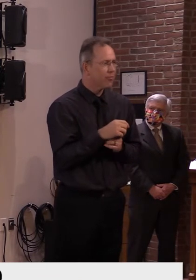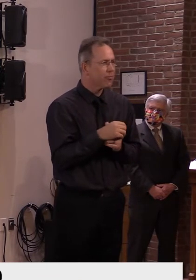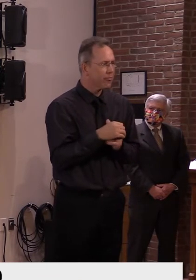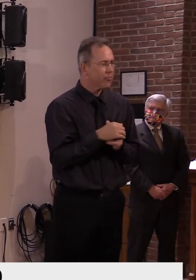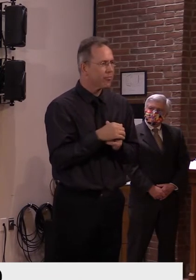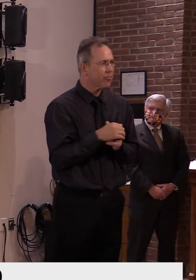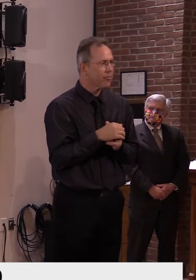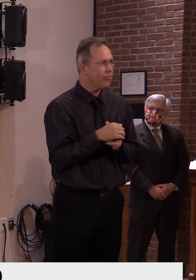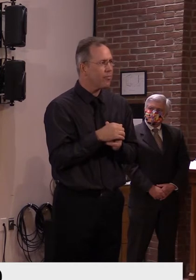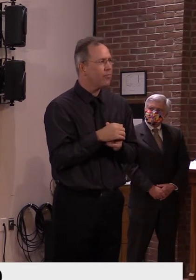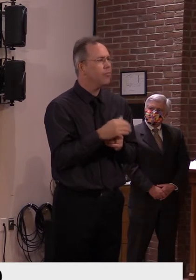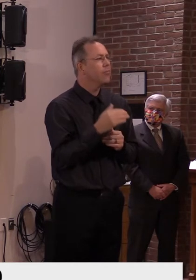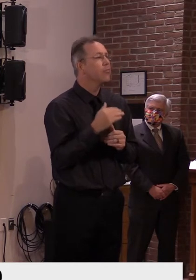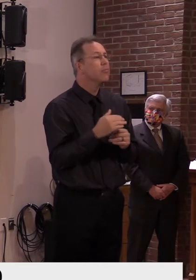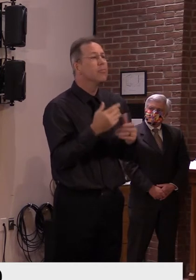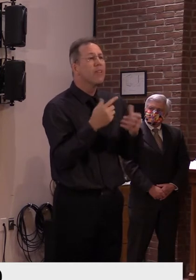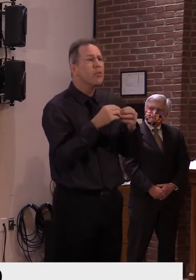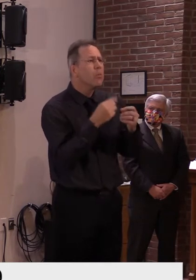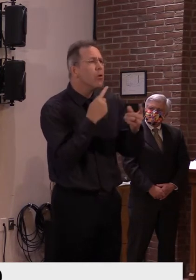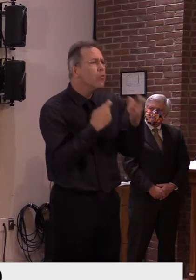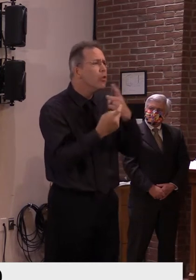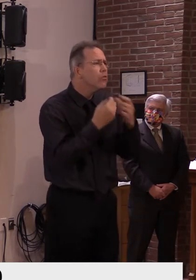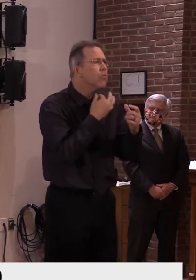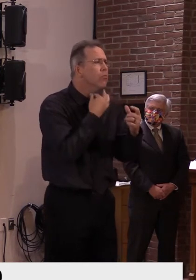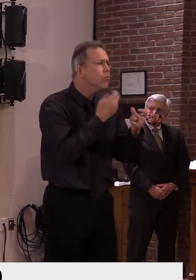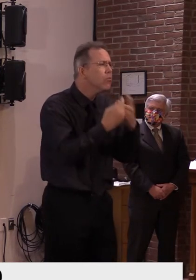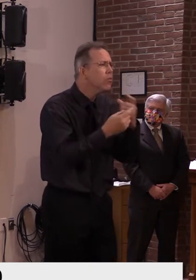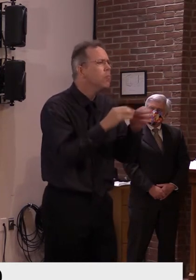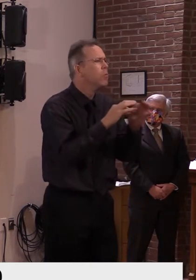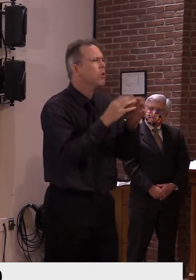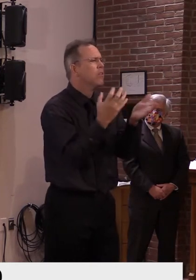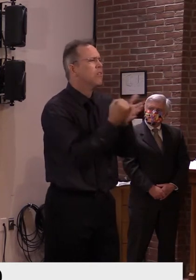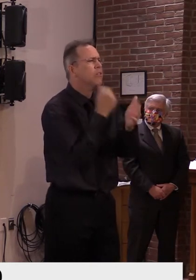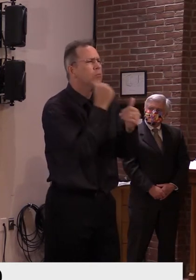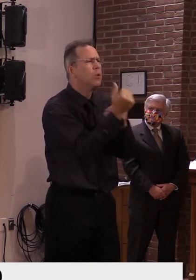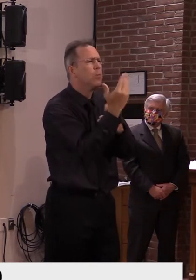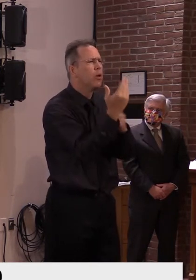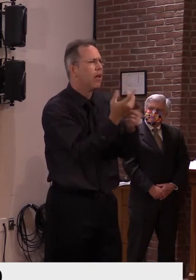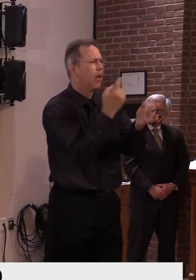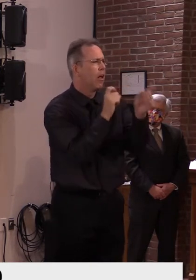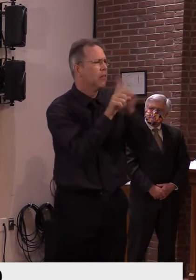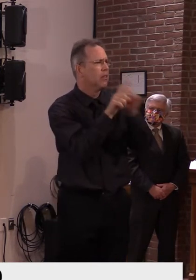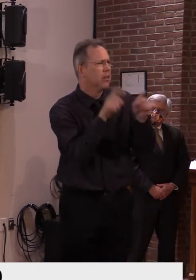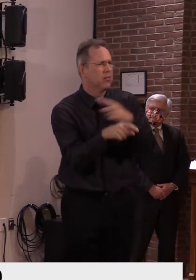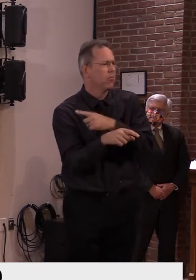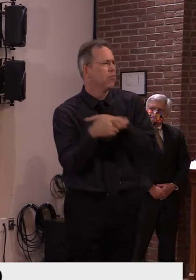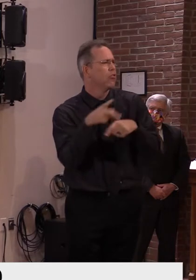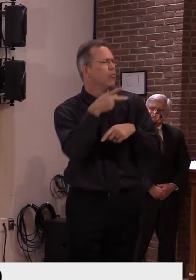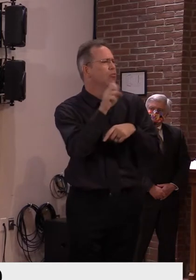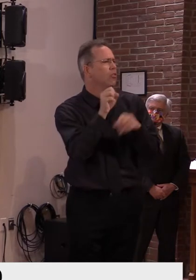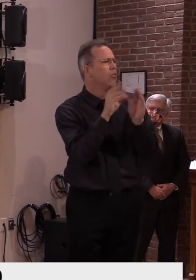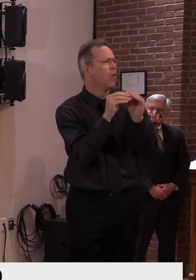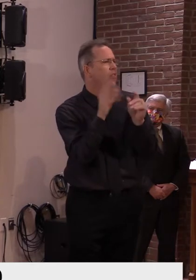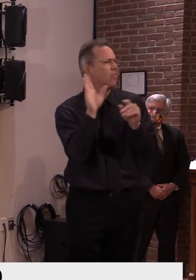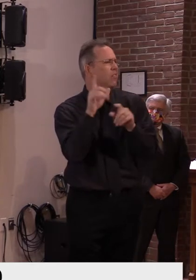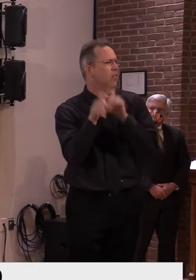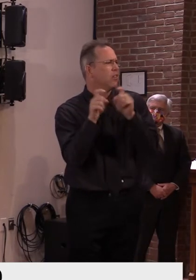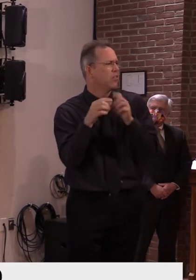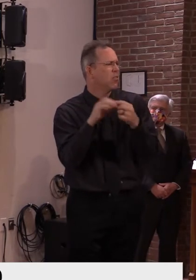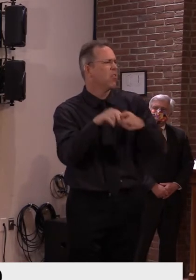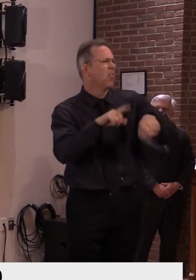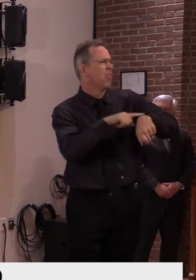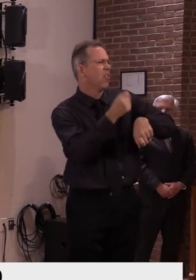questions, you can attend his press conference tomorrow at 11, I believe he said. Before turning it over